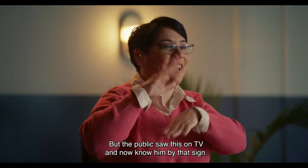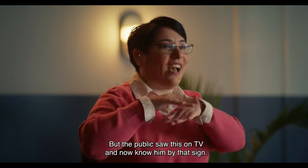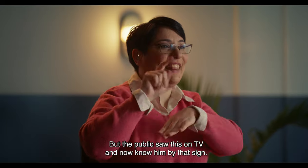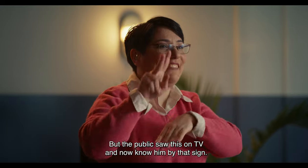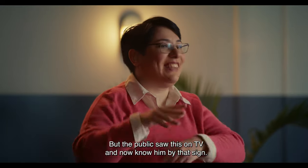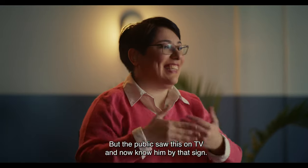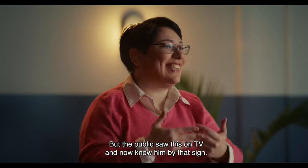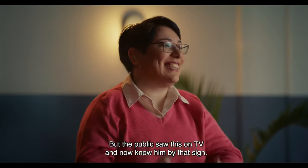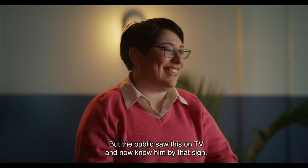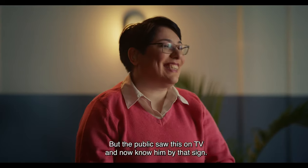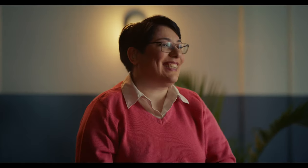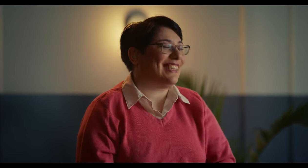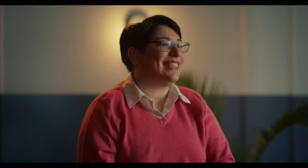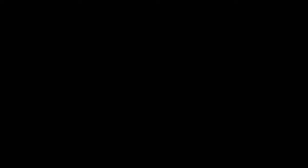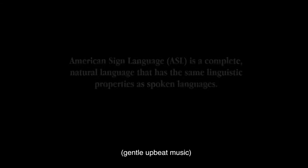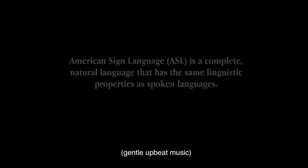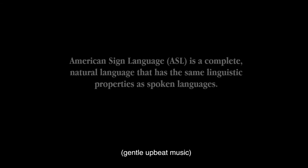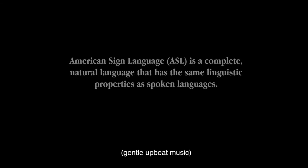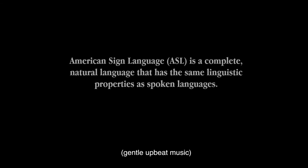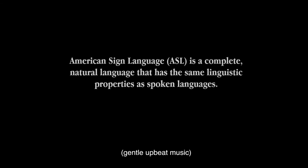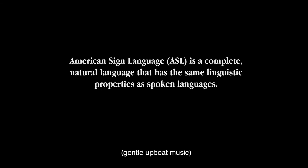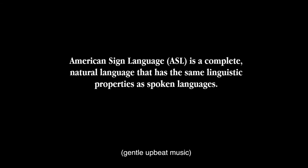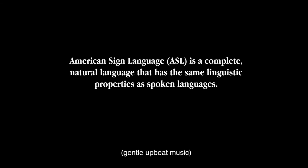TV, and now know him by that sign.